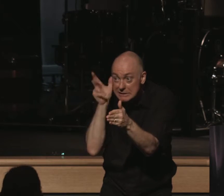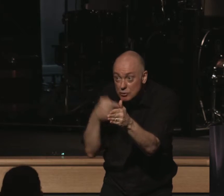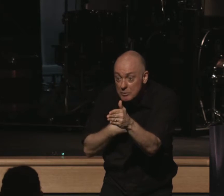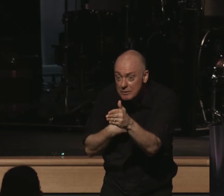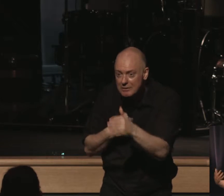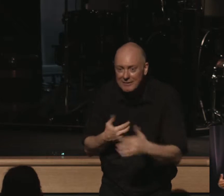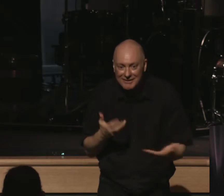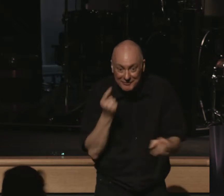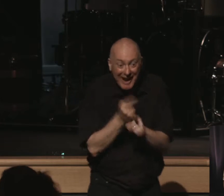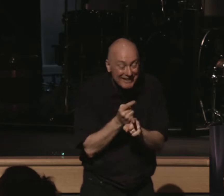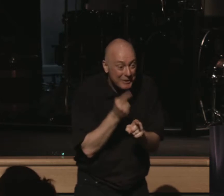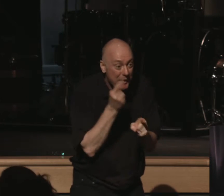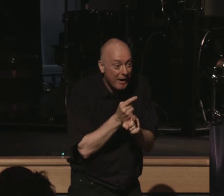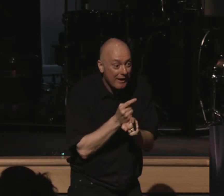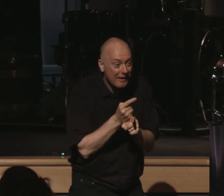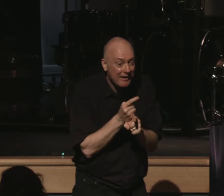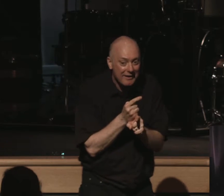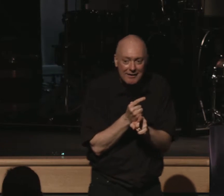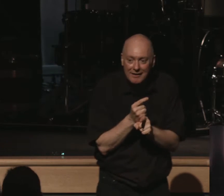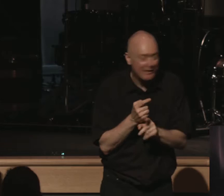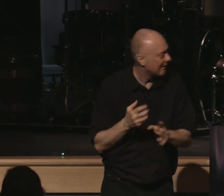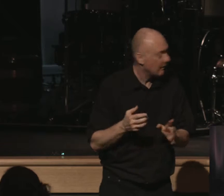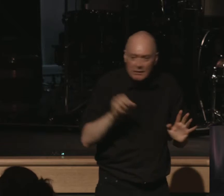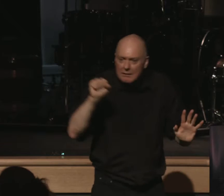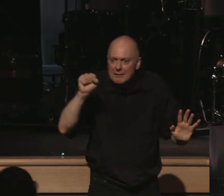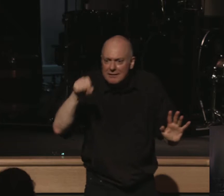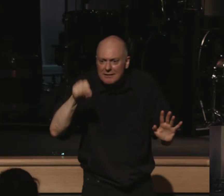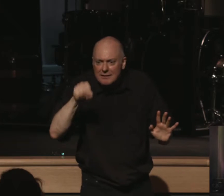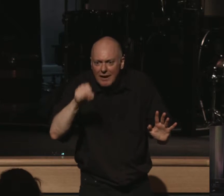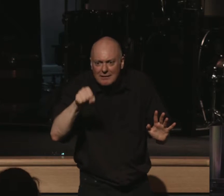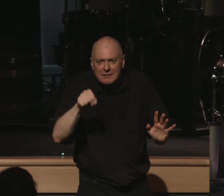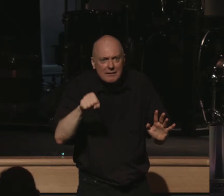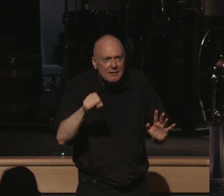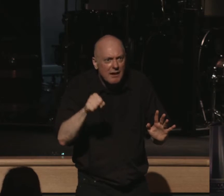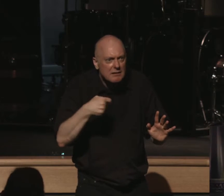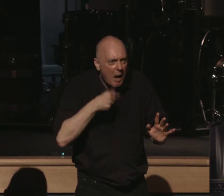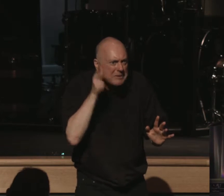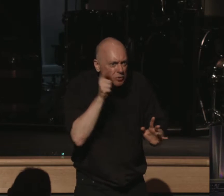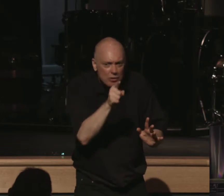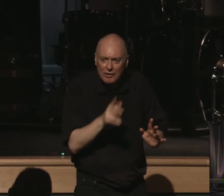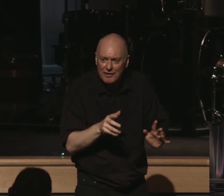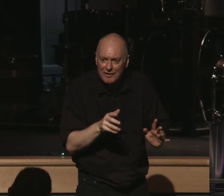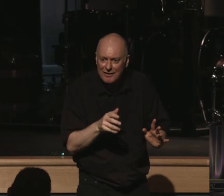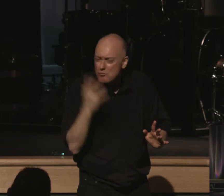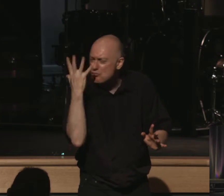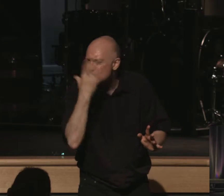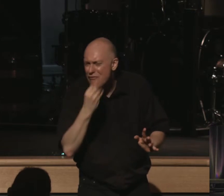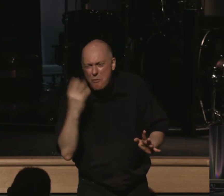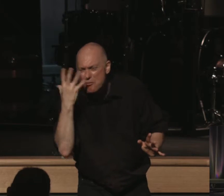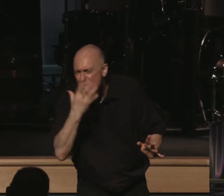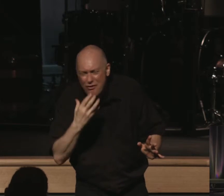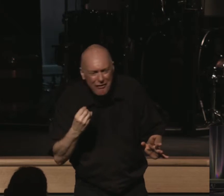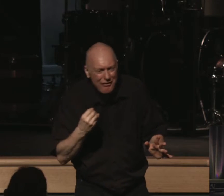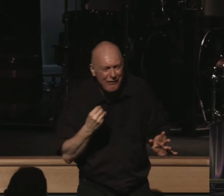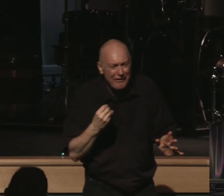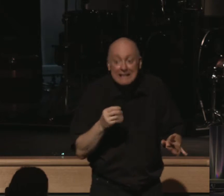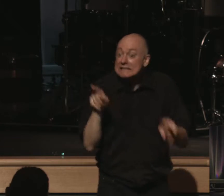And you say, oh yeah, yeah, yes. Yes, we heard them. I'm listening to you. And see, the beautiful thing about our God